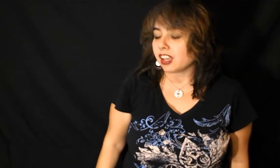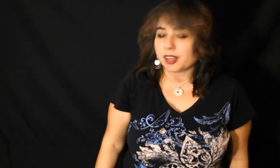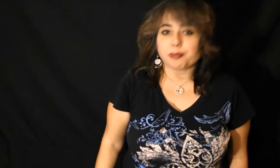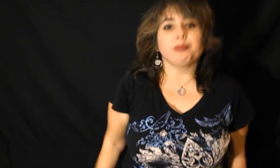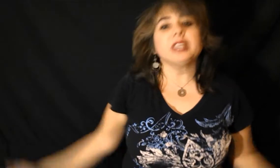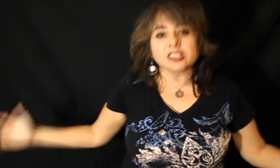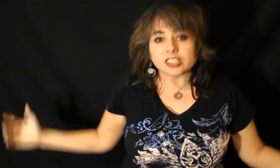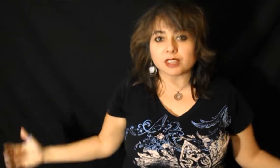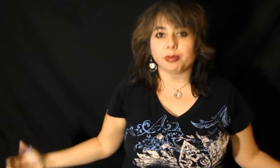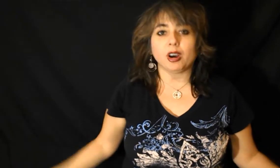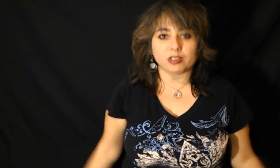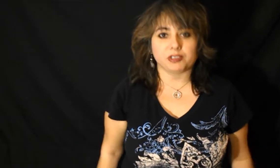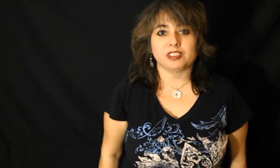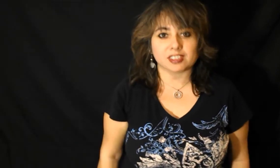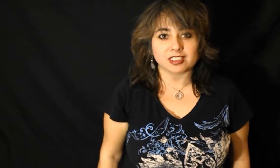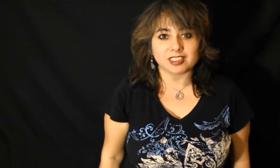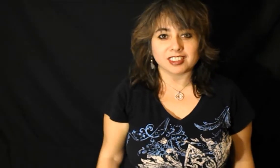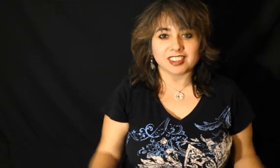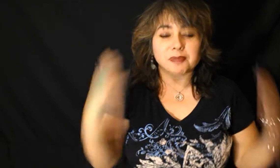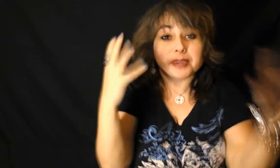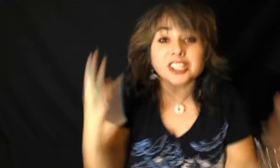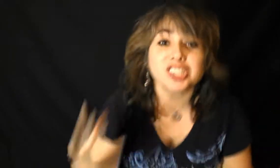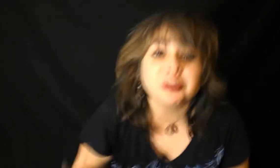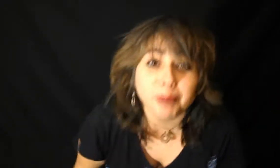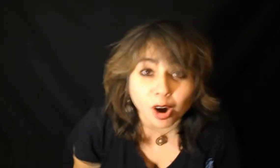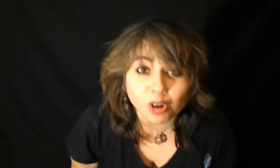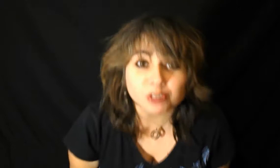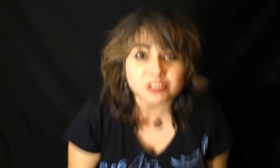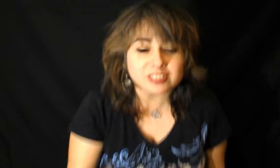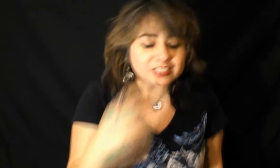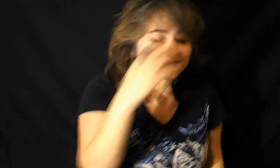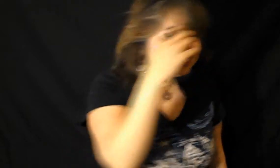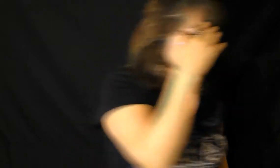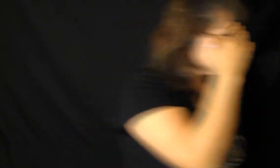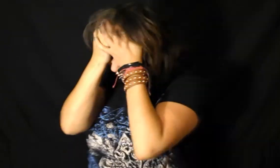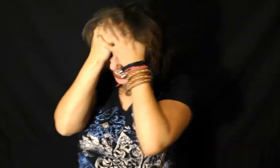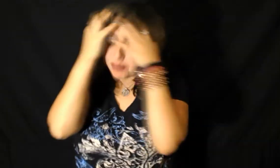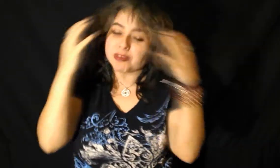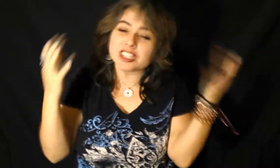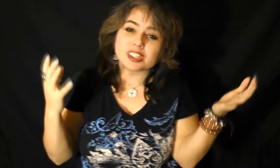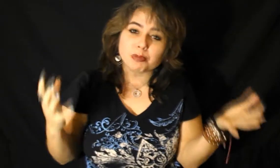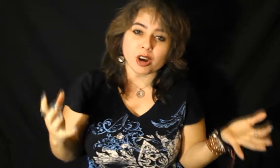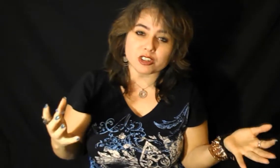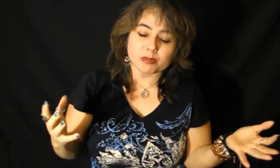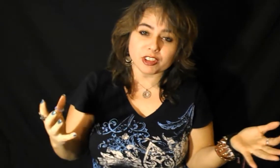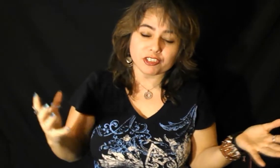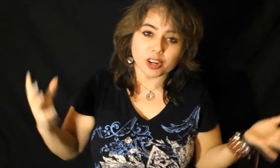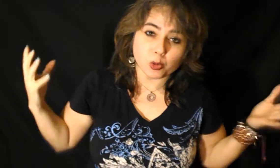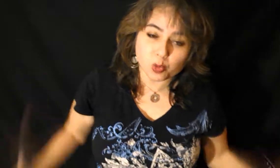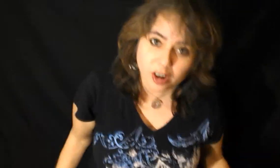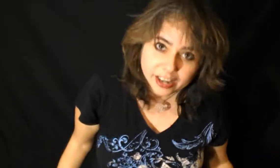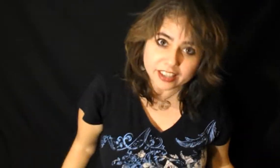bitching post bitching post bitching post motherfucker what